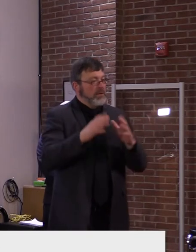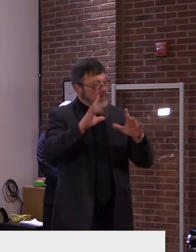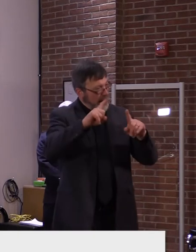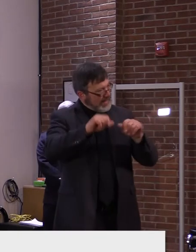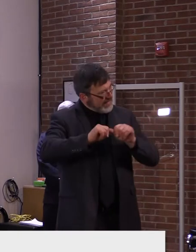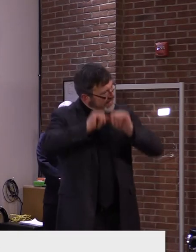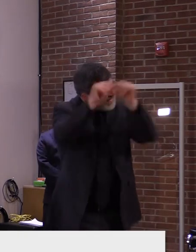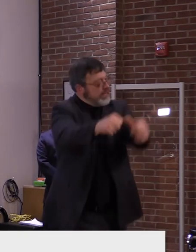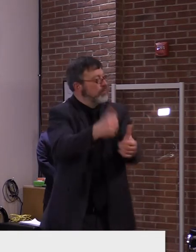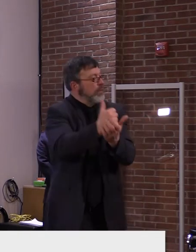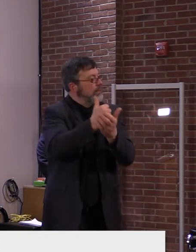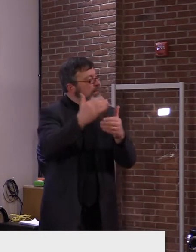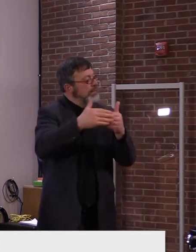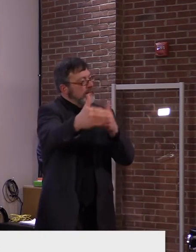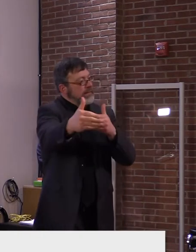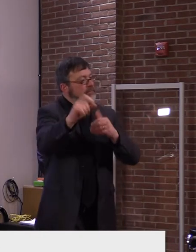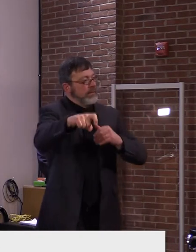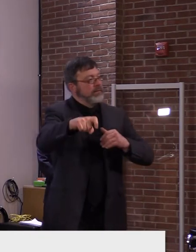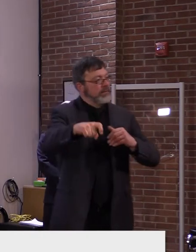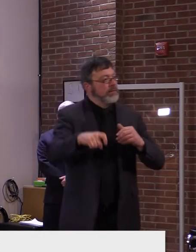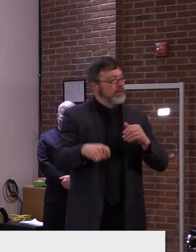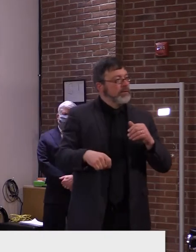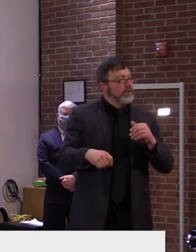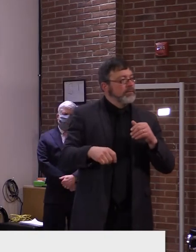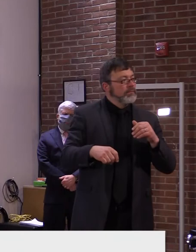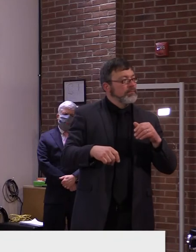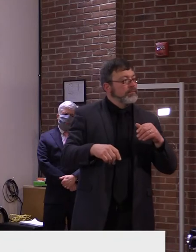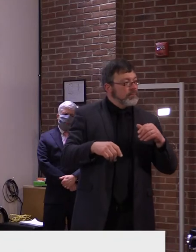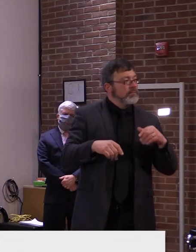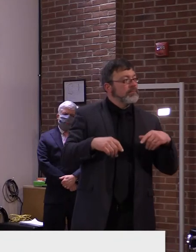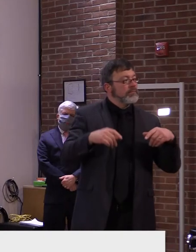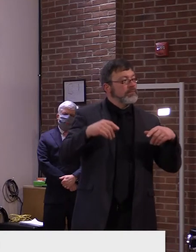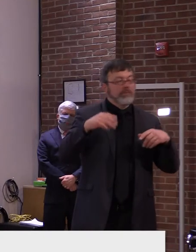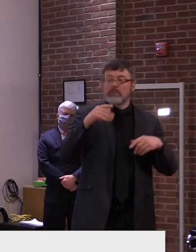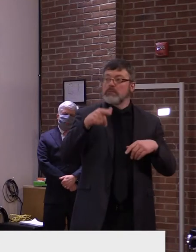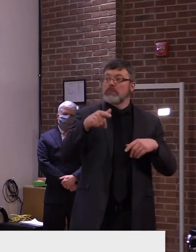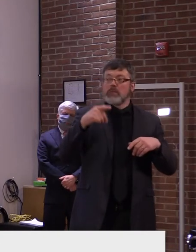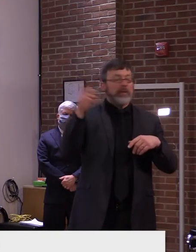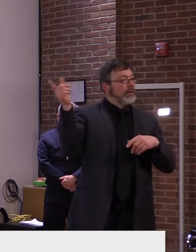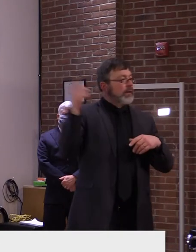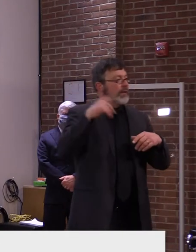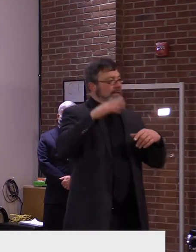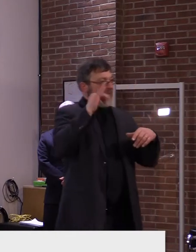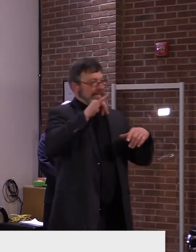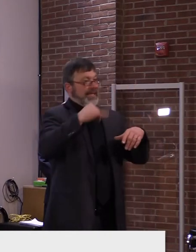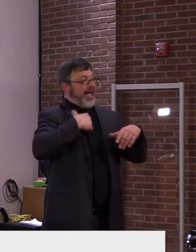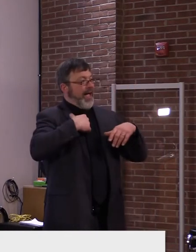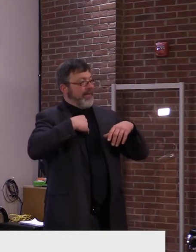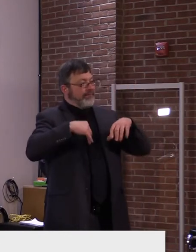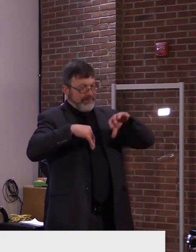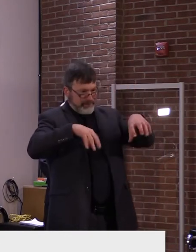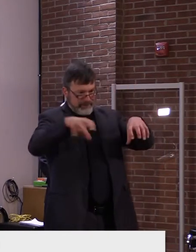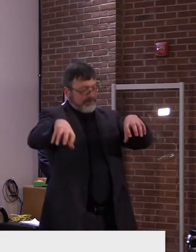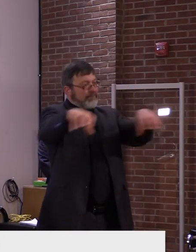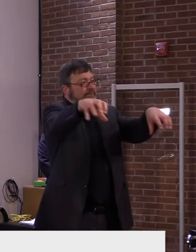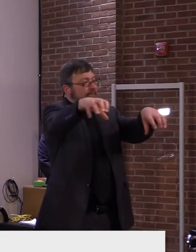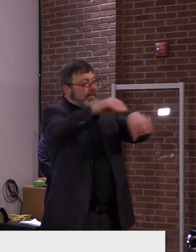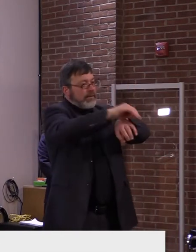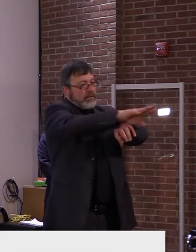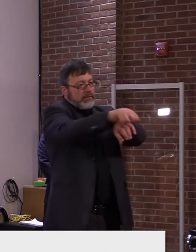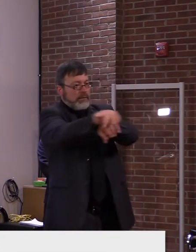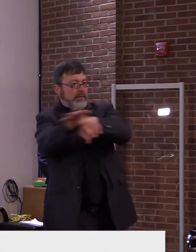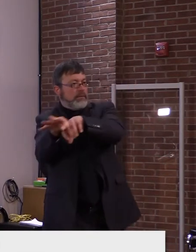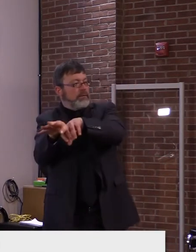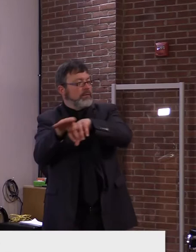able to actually, um, get provided their monthly buprenorphine prescriptions without having to travel and,